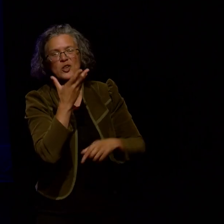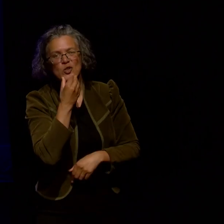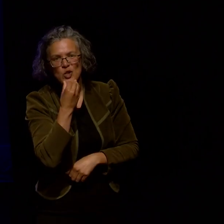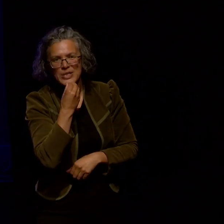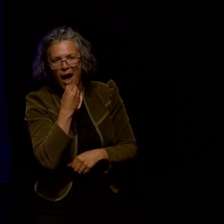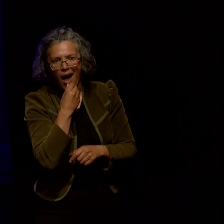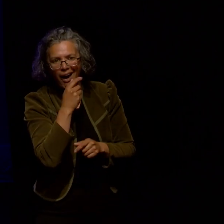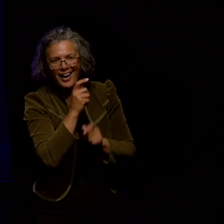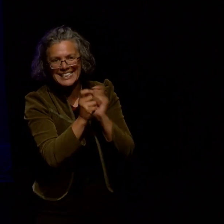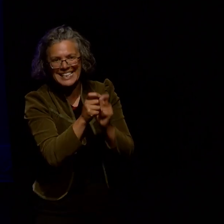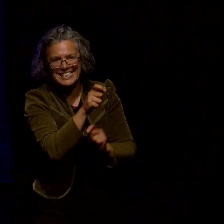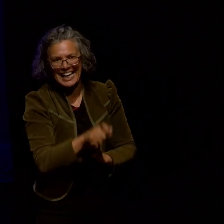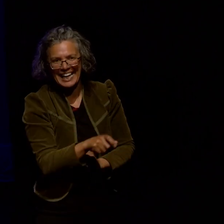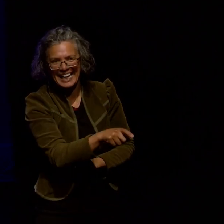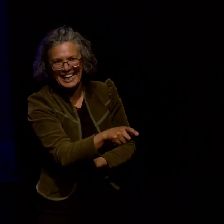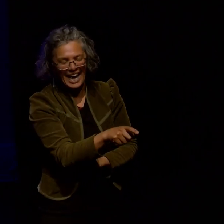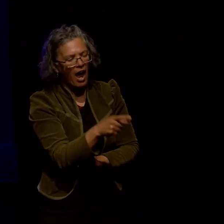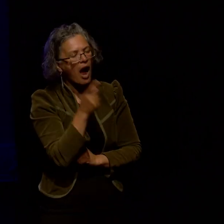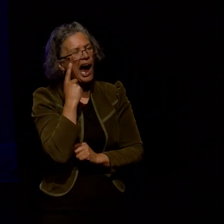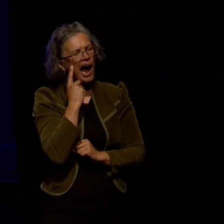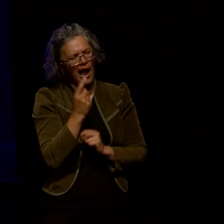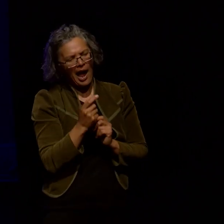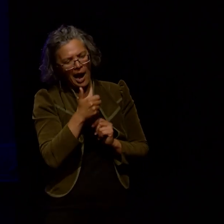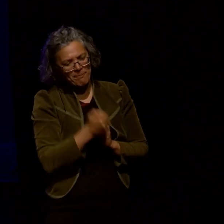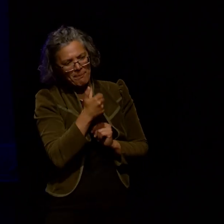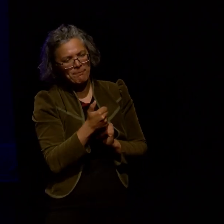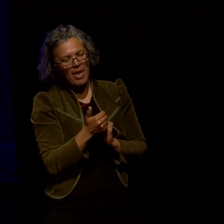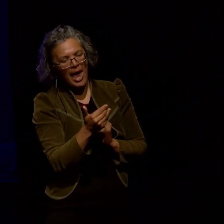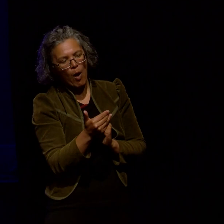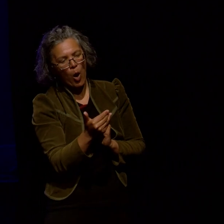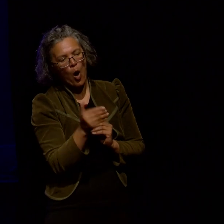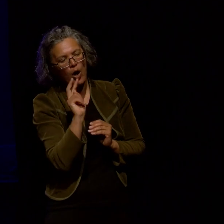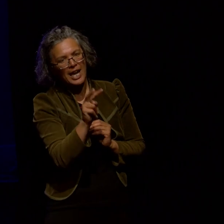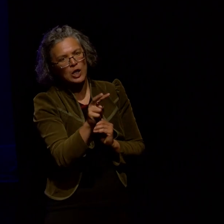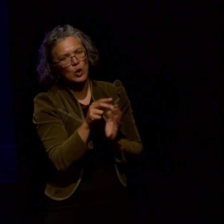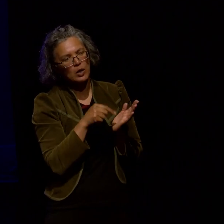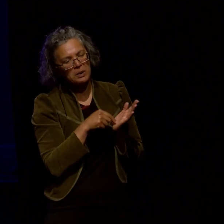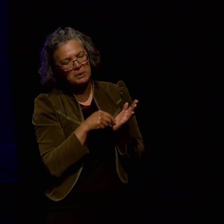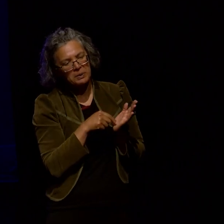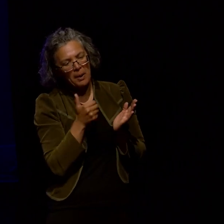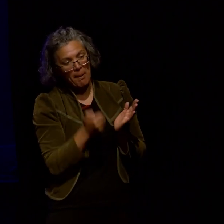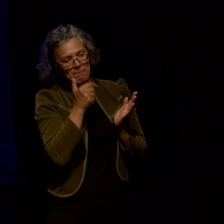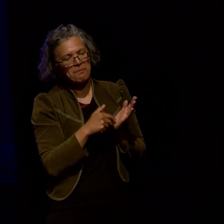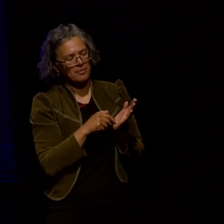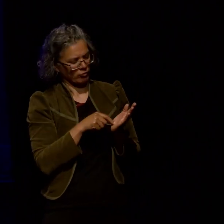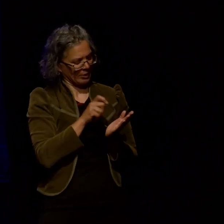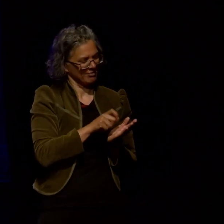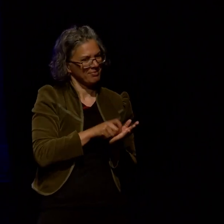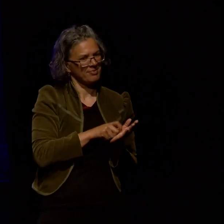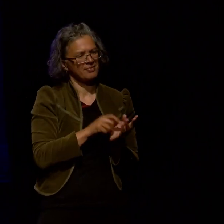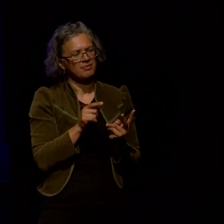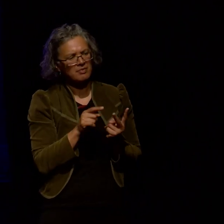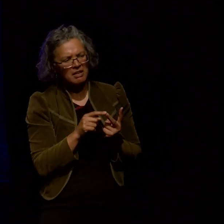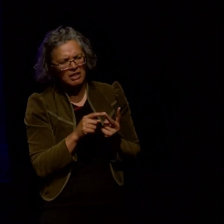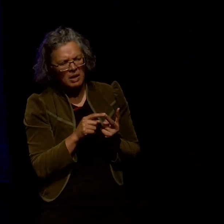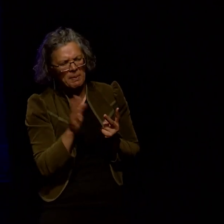I observe how long they spend on each map which ones do they linger on and which ones do they skip past what insights do they gain